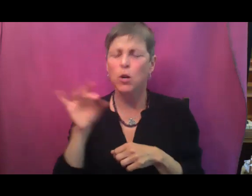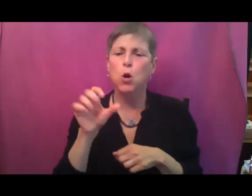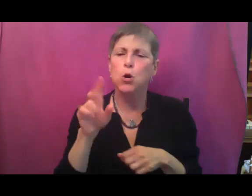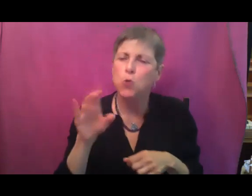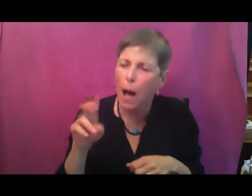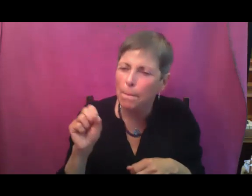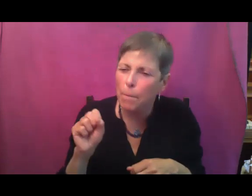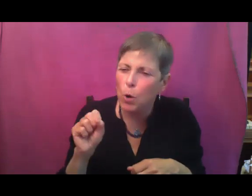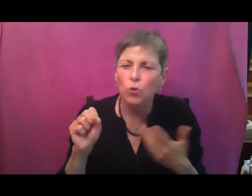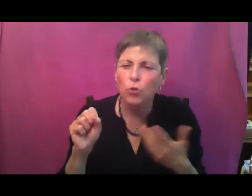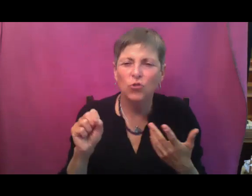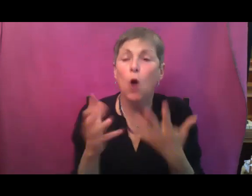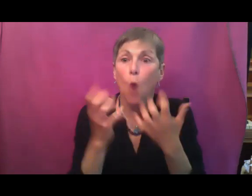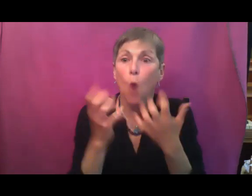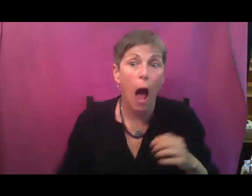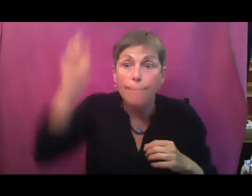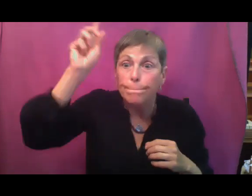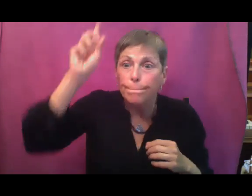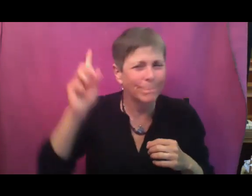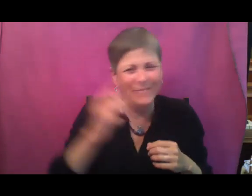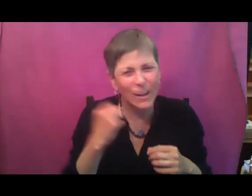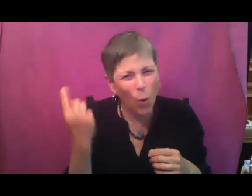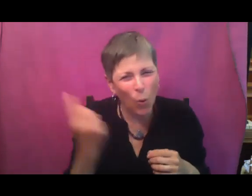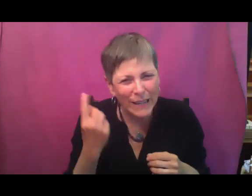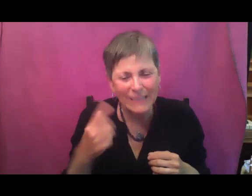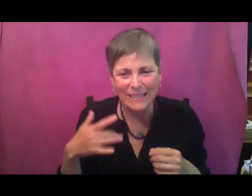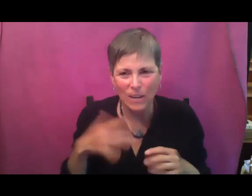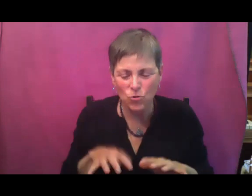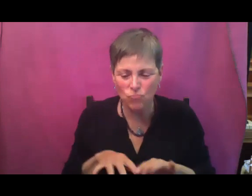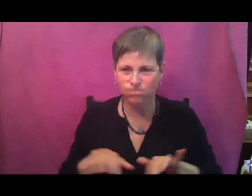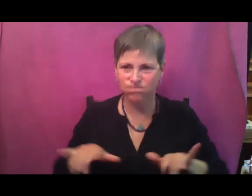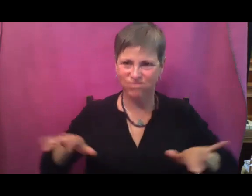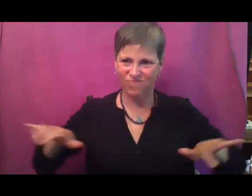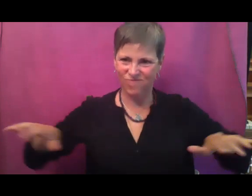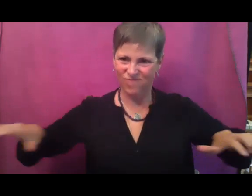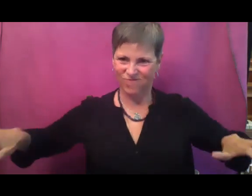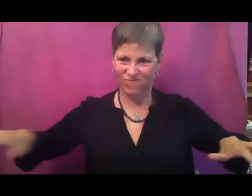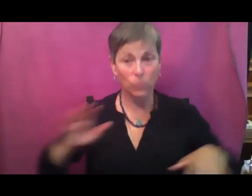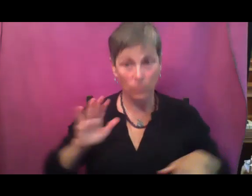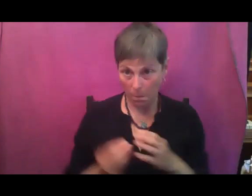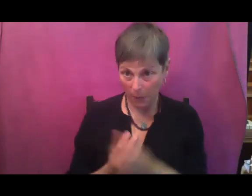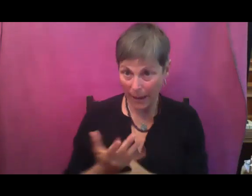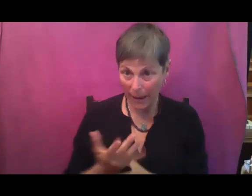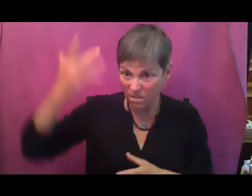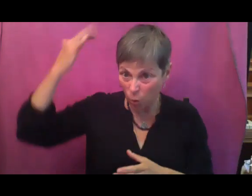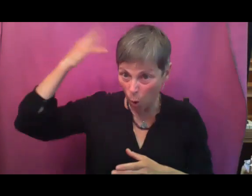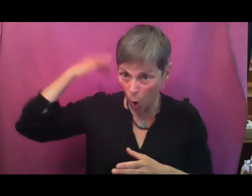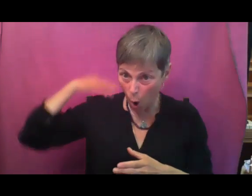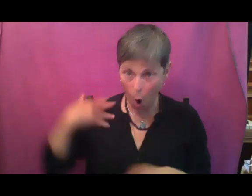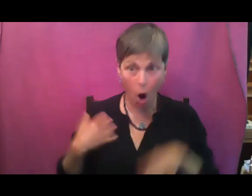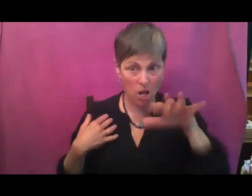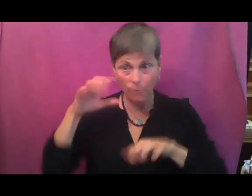committed. Although their deep ancestors were very committed to climbing, and that was their entire life strategy.